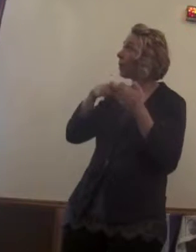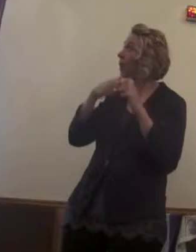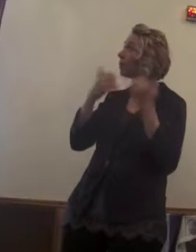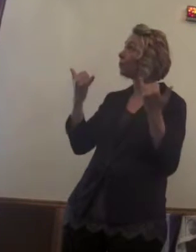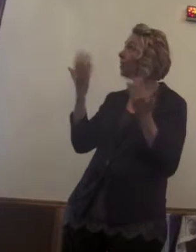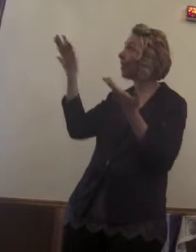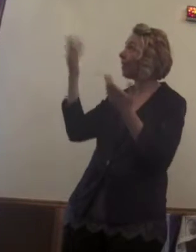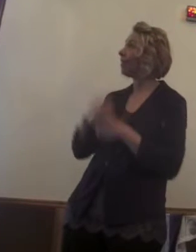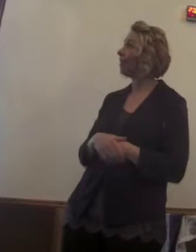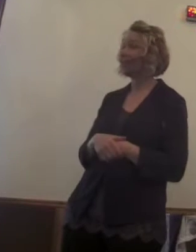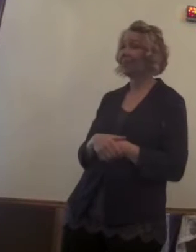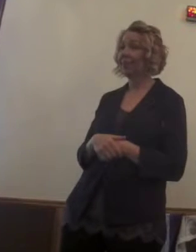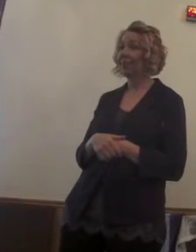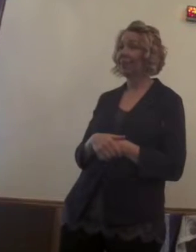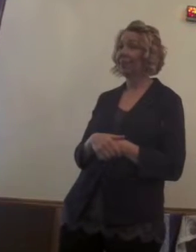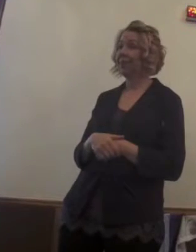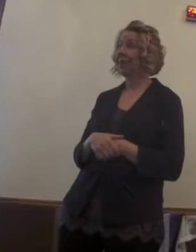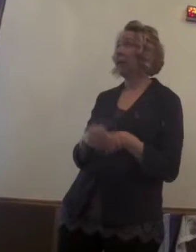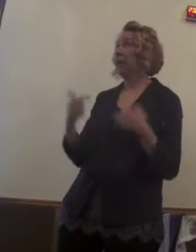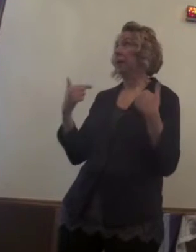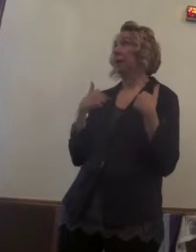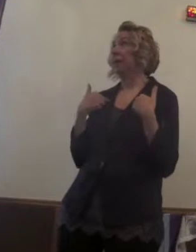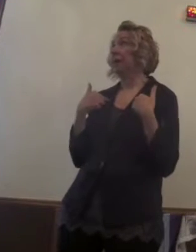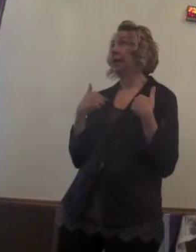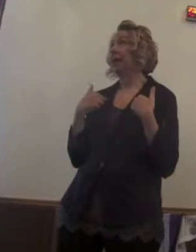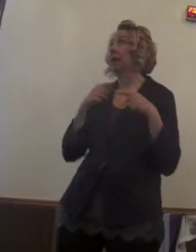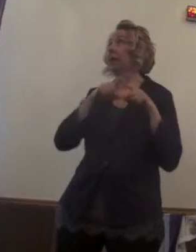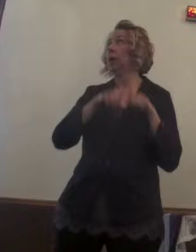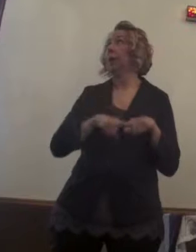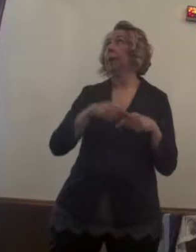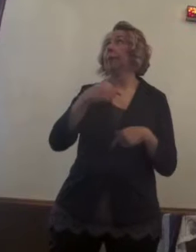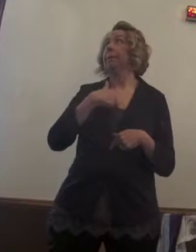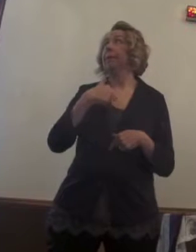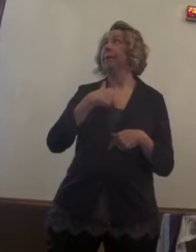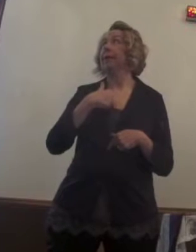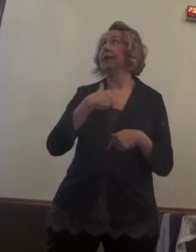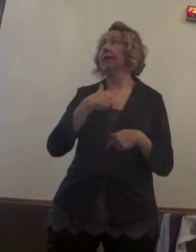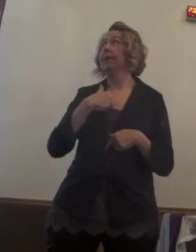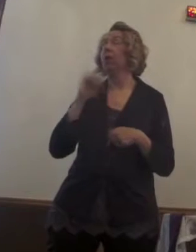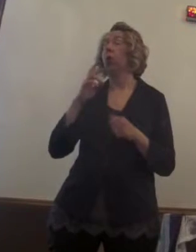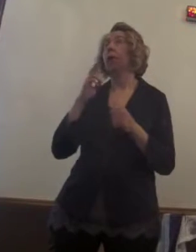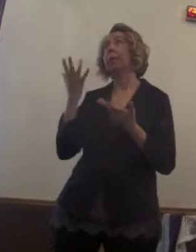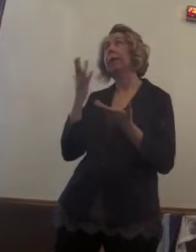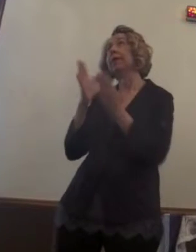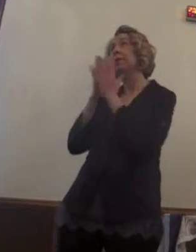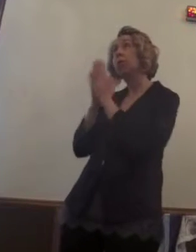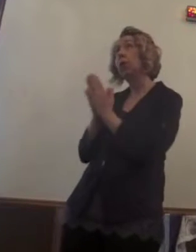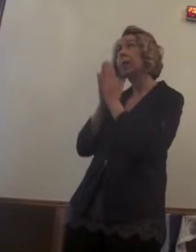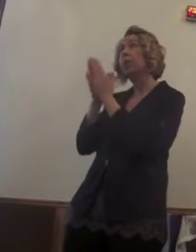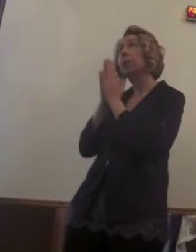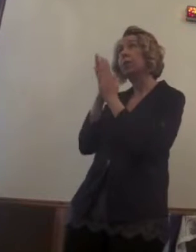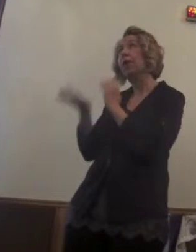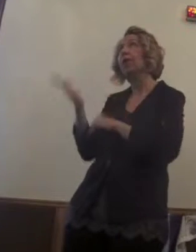Or do I have to rely on making sure that I'm like praying to you all day long to make things happen?